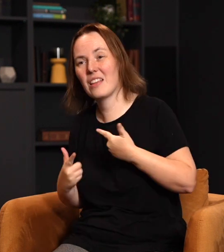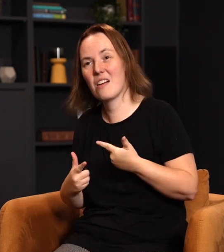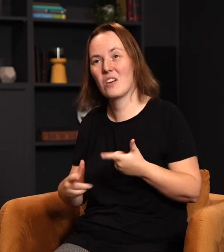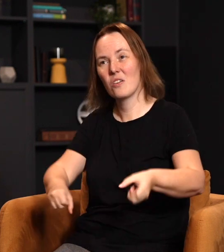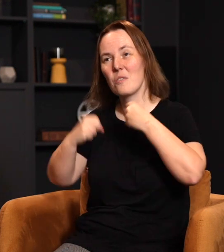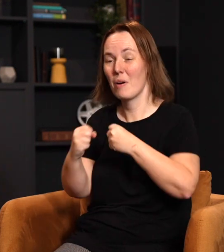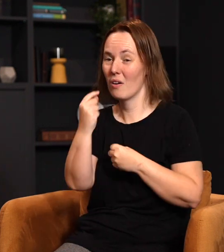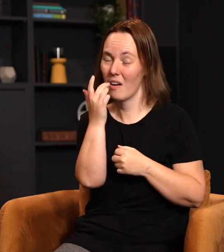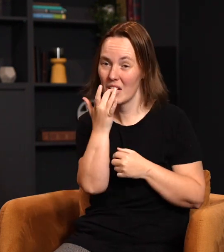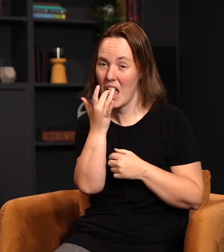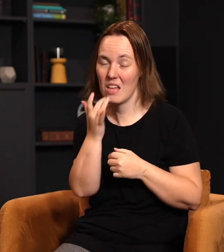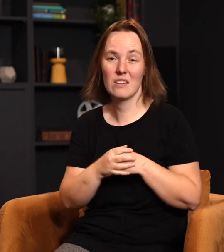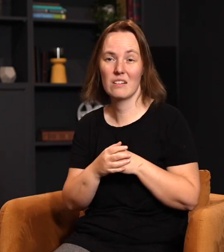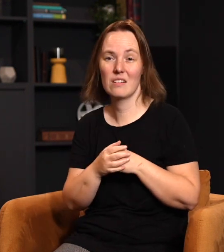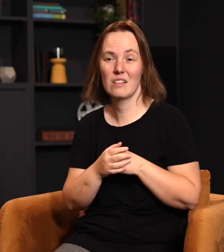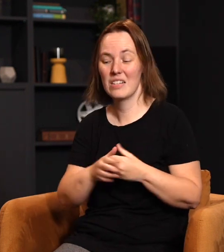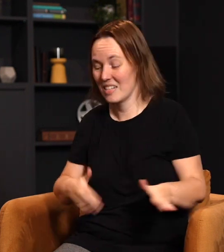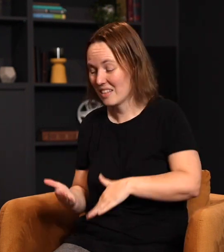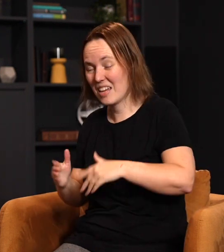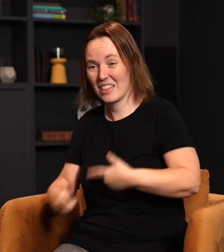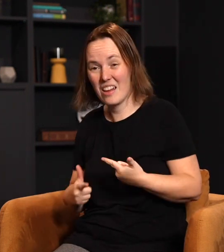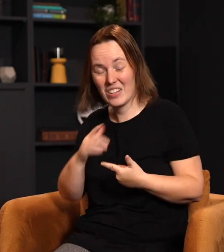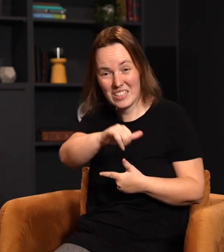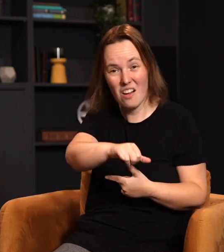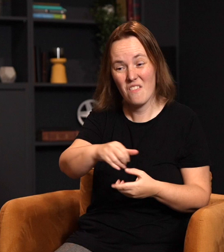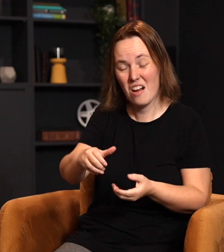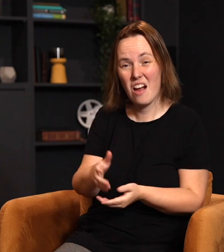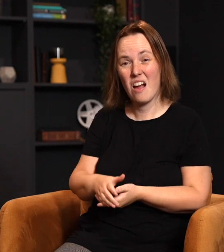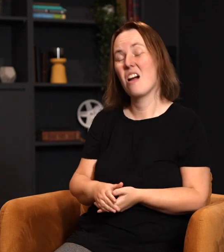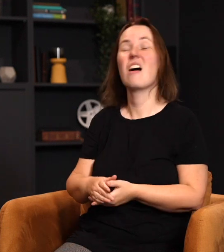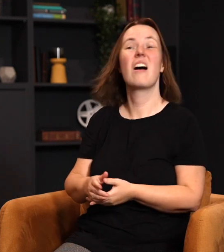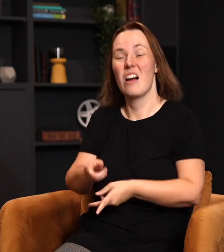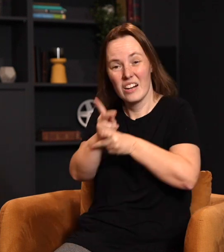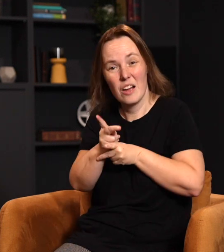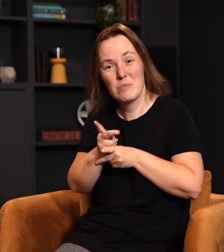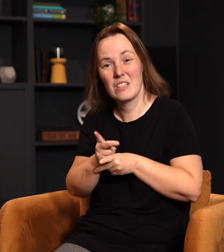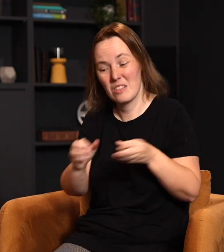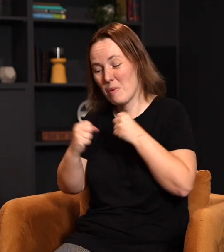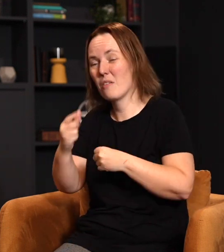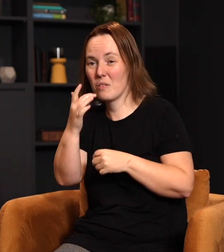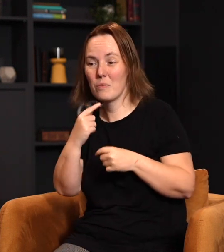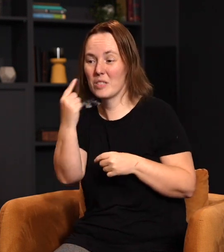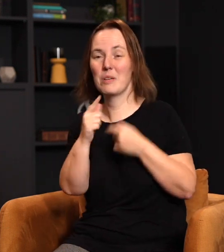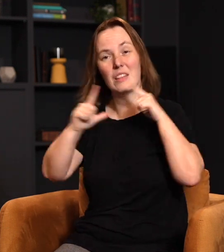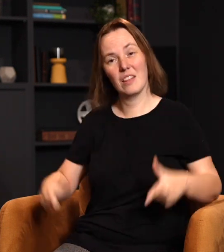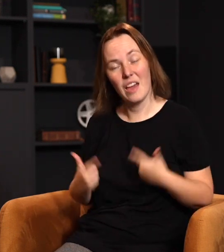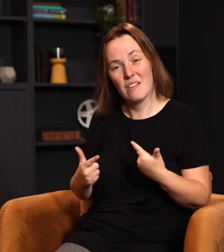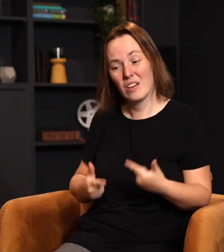life are in the power of the tongue. Death and life itself are contained within the power of the tongue. In other words, when we speak life, what